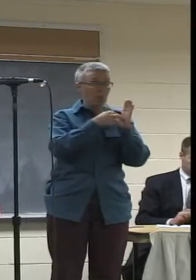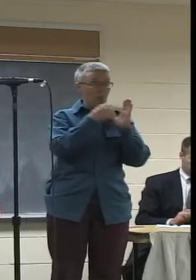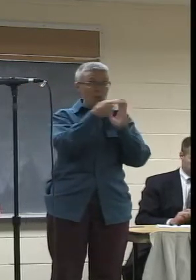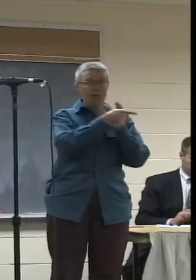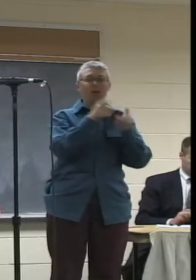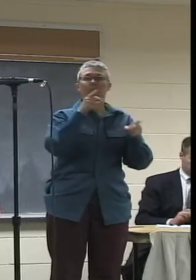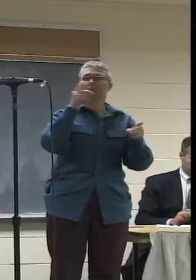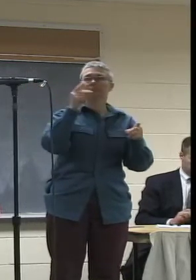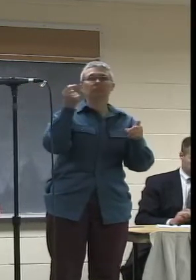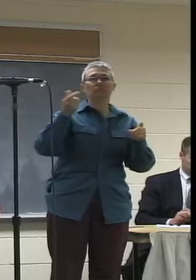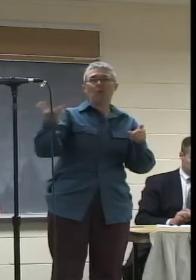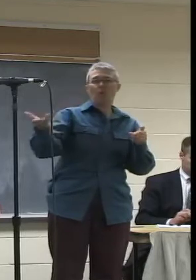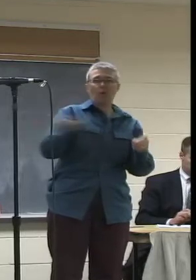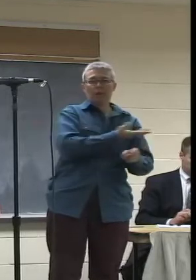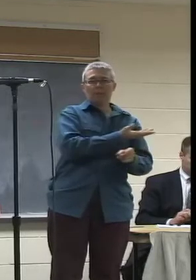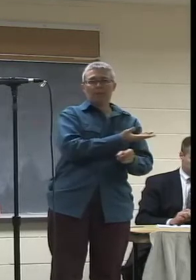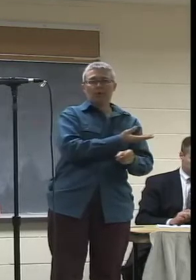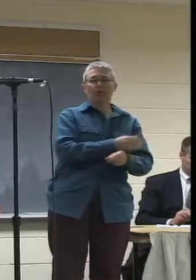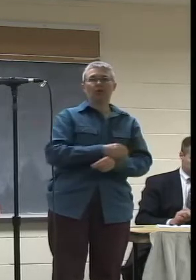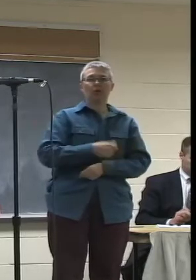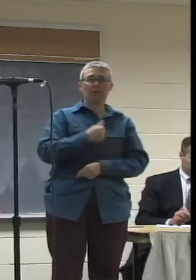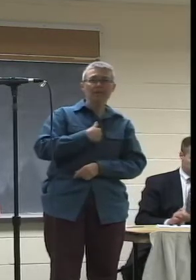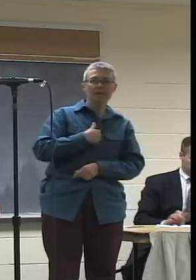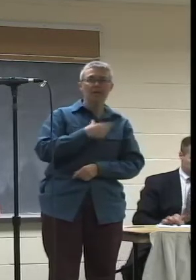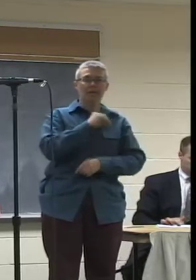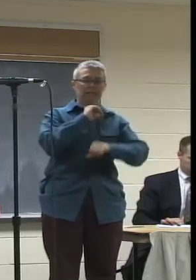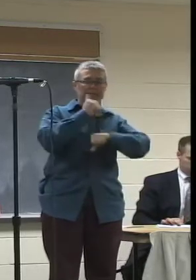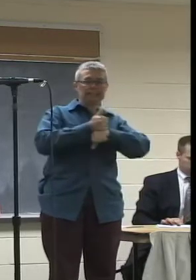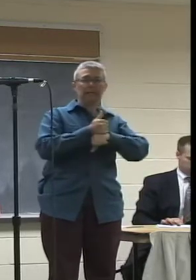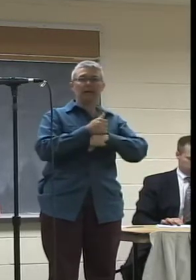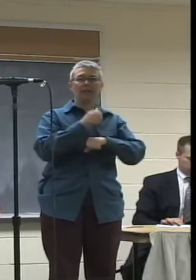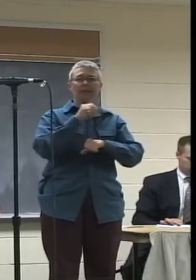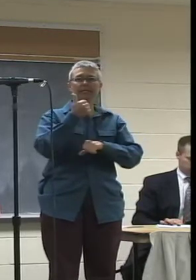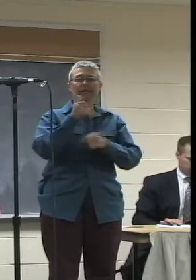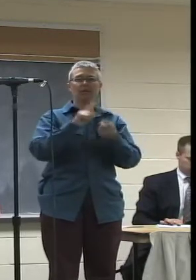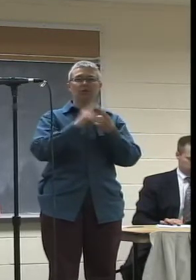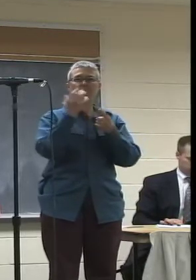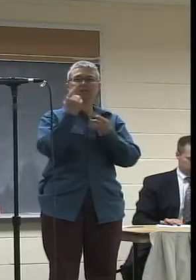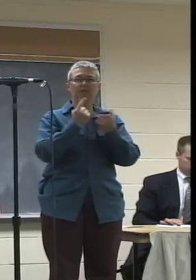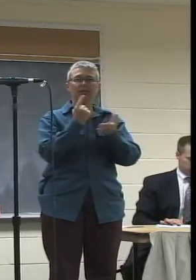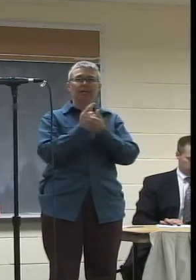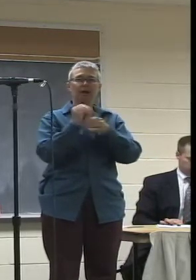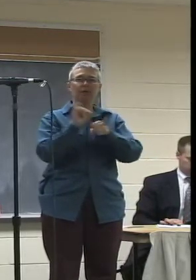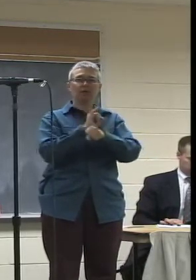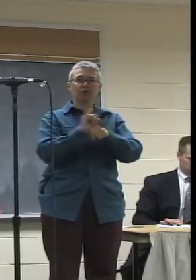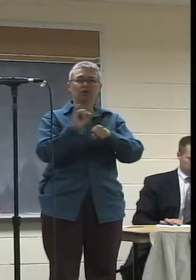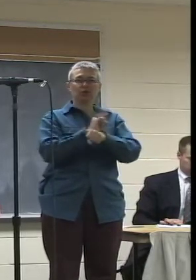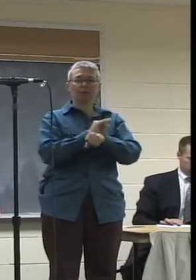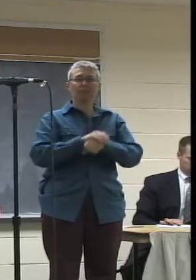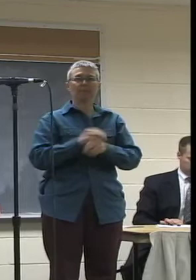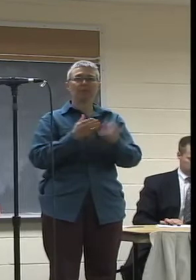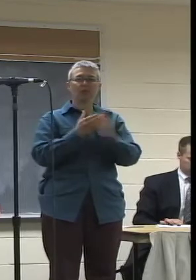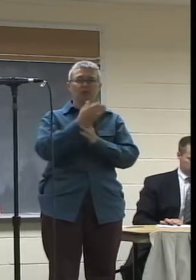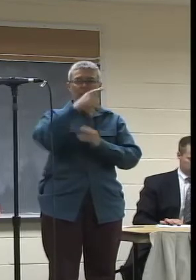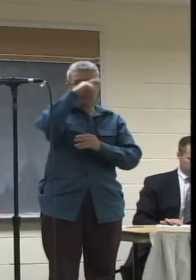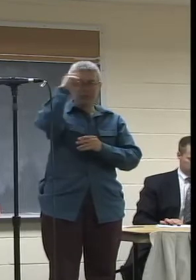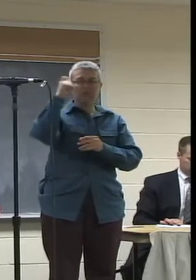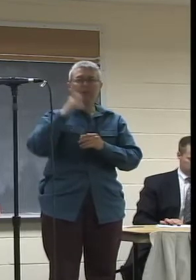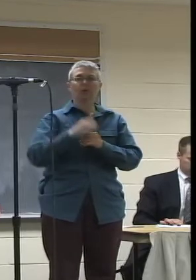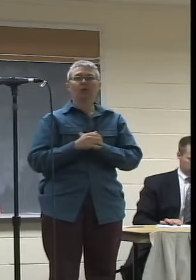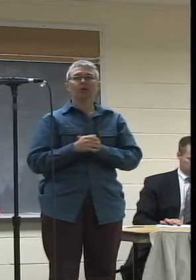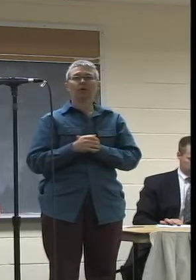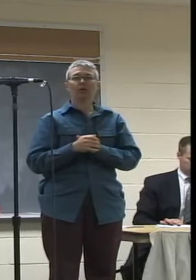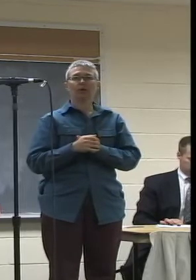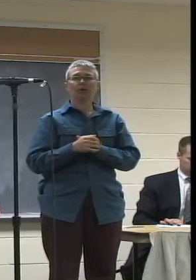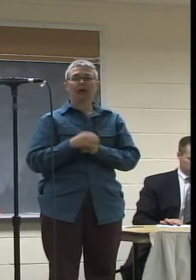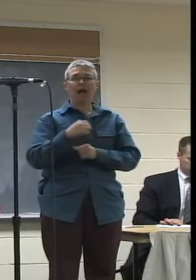welcomed her, welcomed me, set up a 10 to 15 hour internship for her throughout the summer. I'm